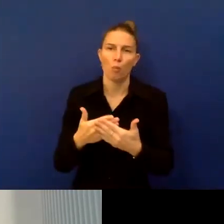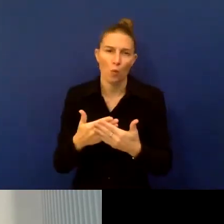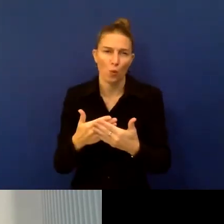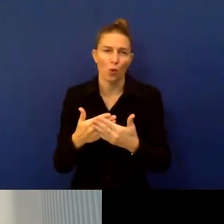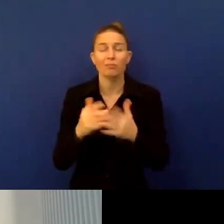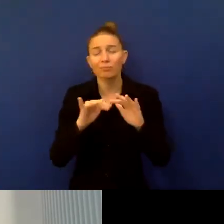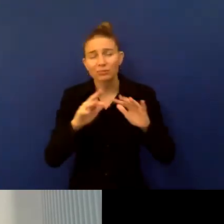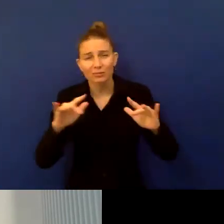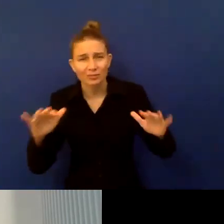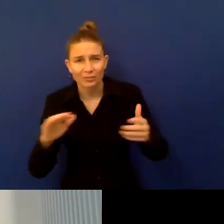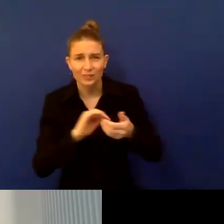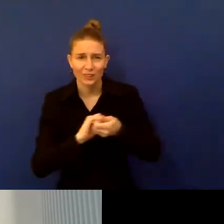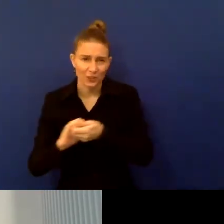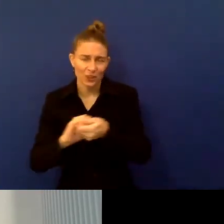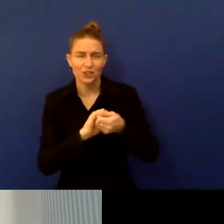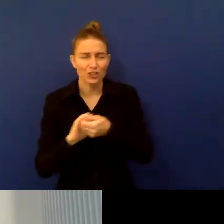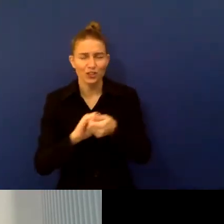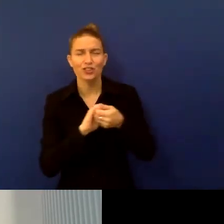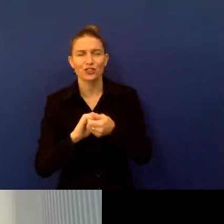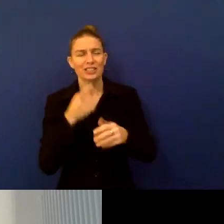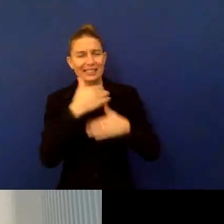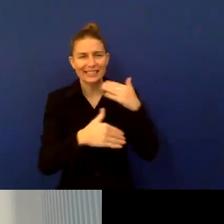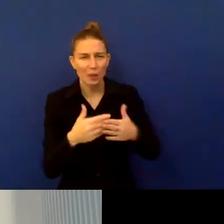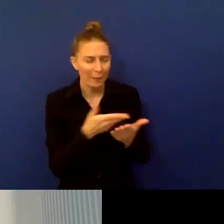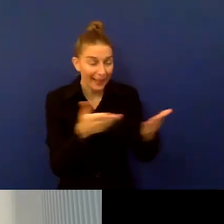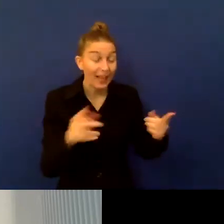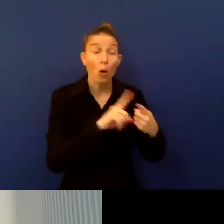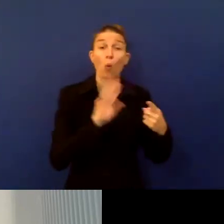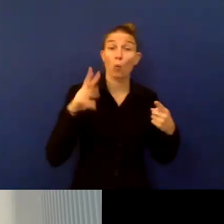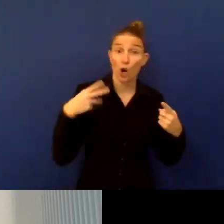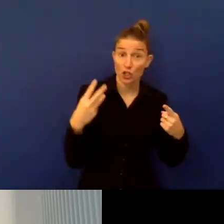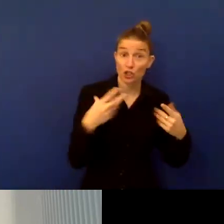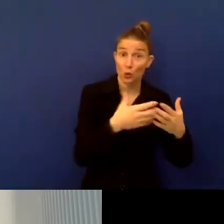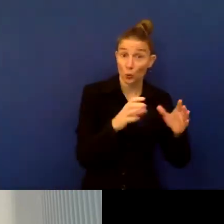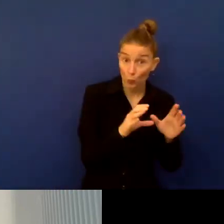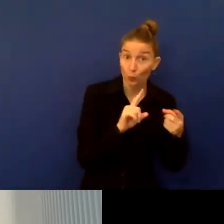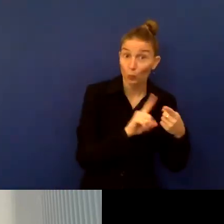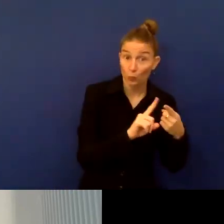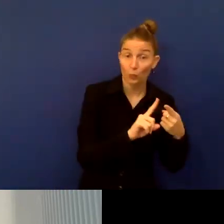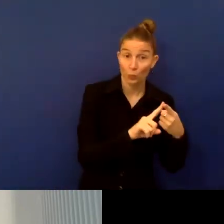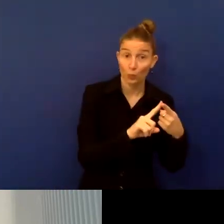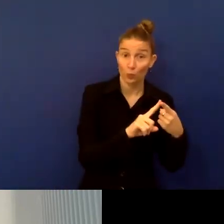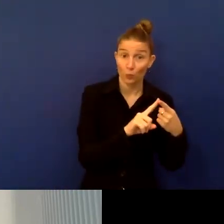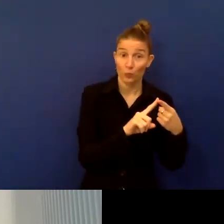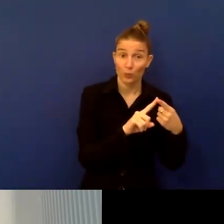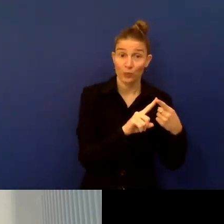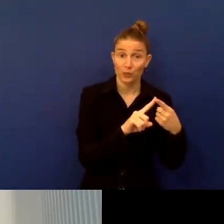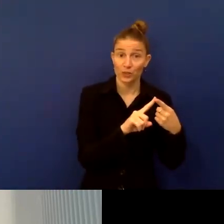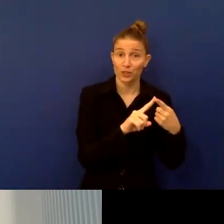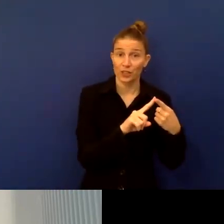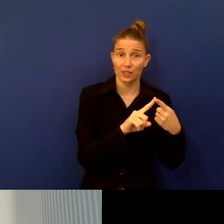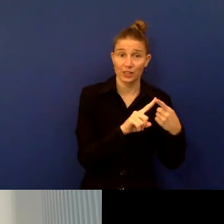organizations of persons with disabilities, disability, as well as the Washington group on disability statistics and the government of